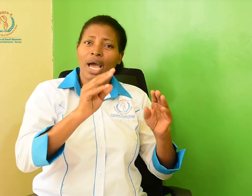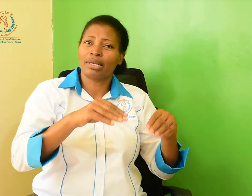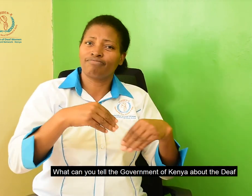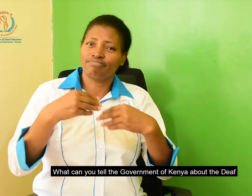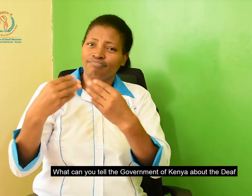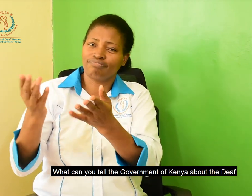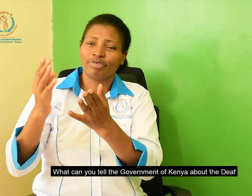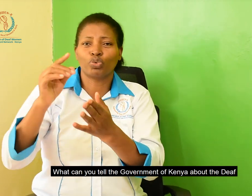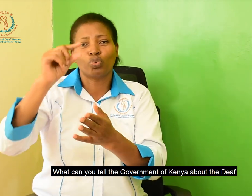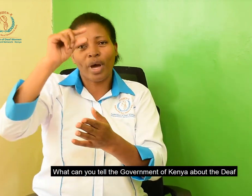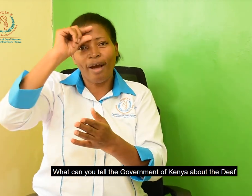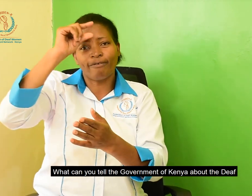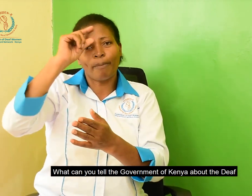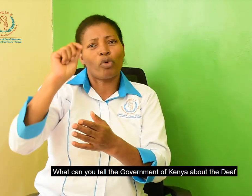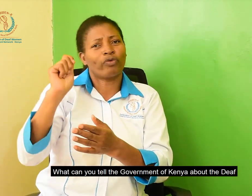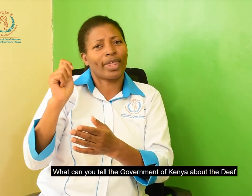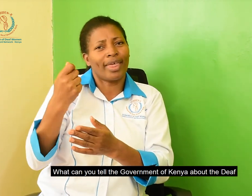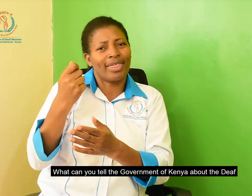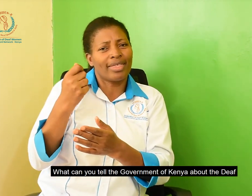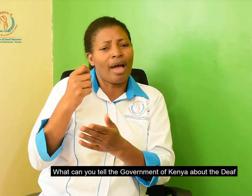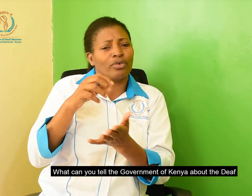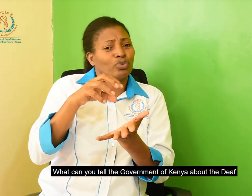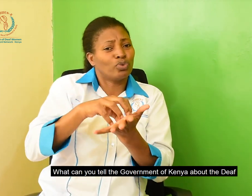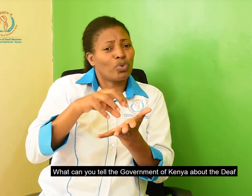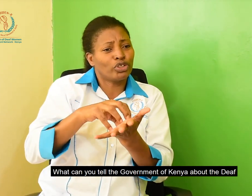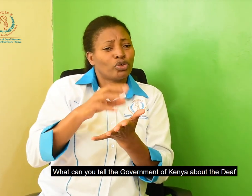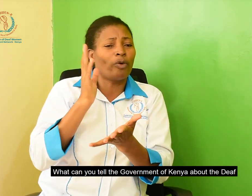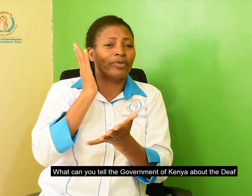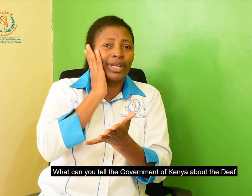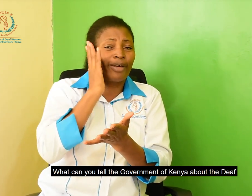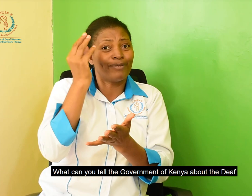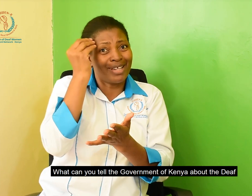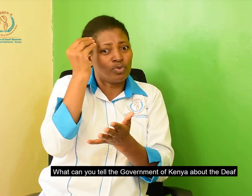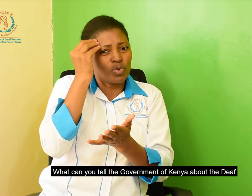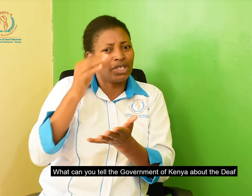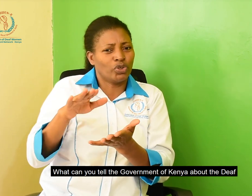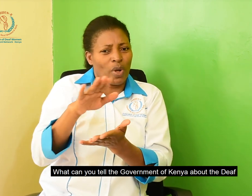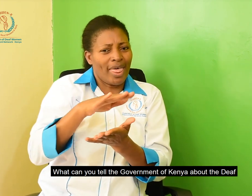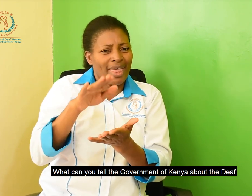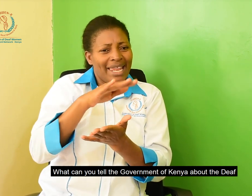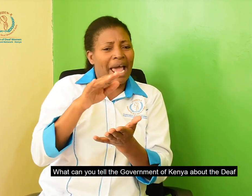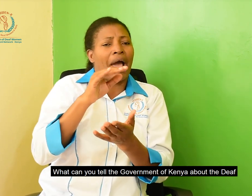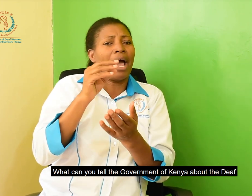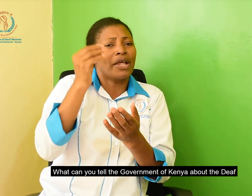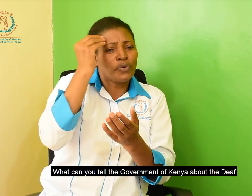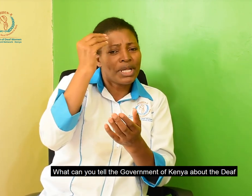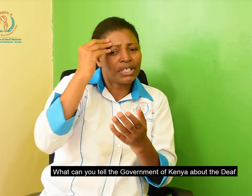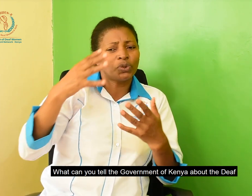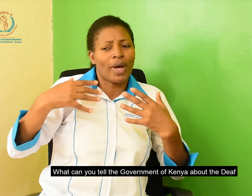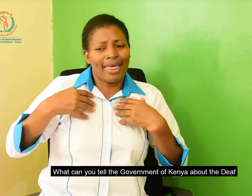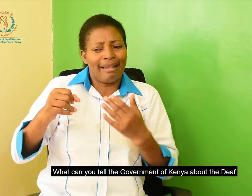What words can you tell the government of Kenya about the deaf children?